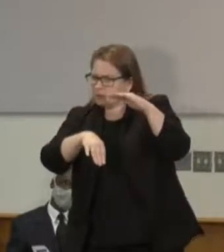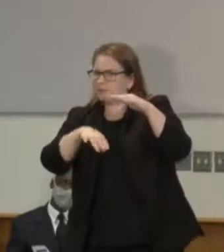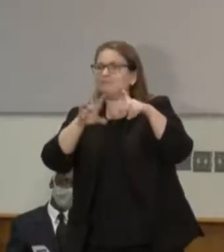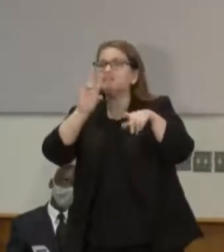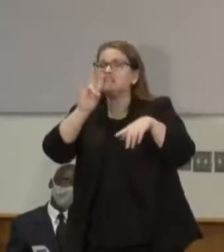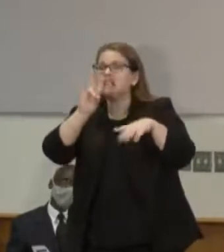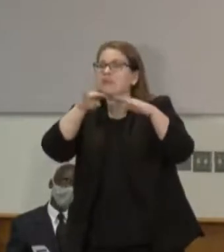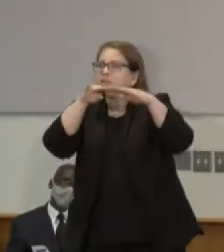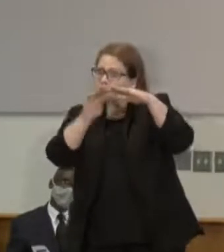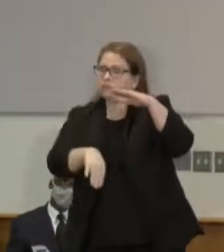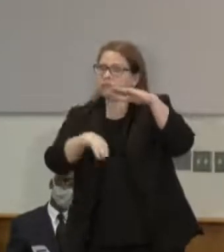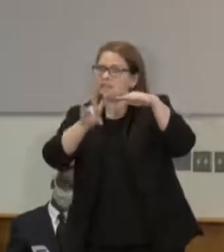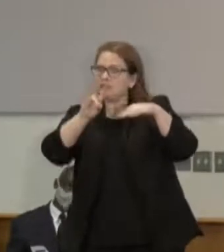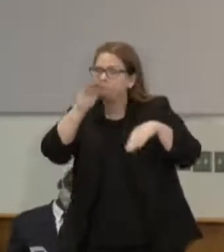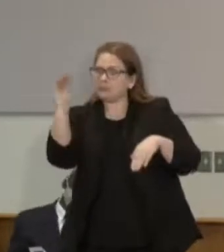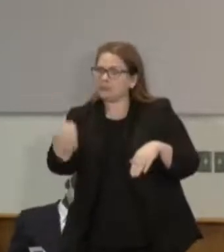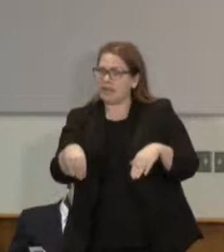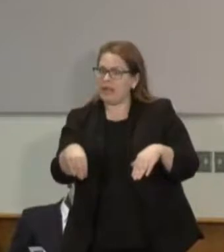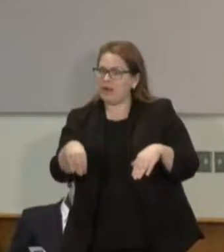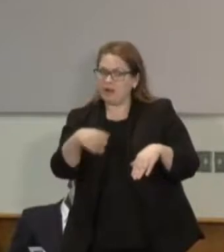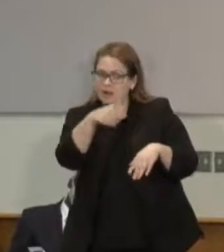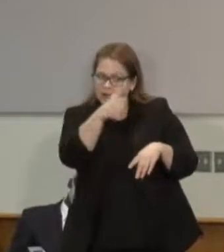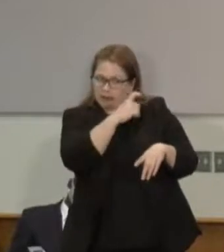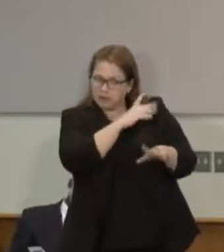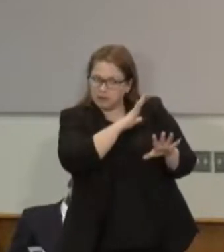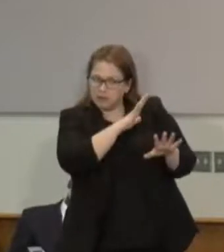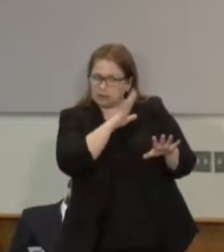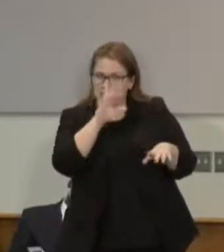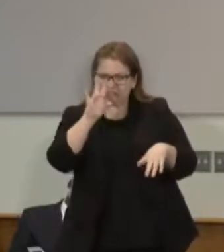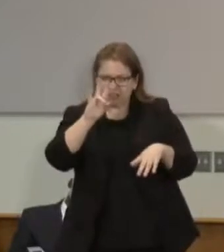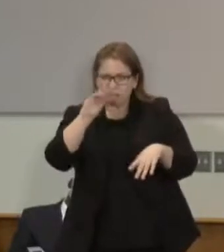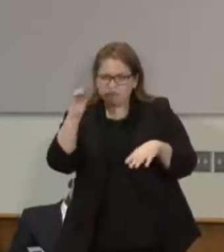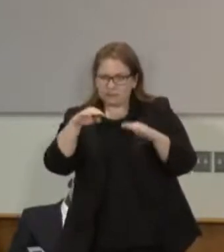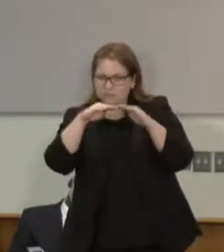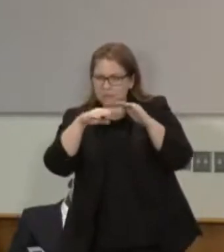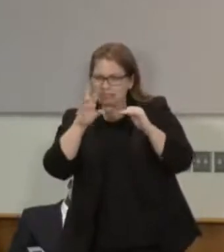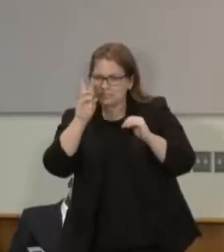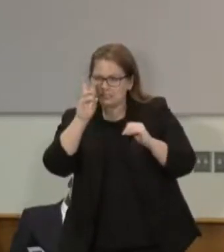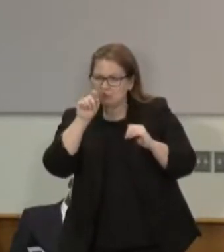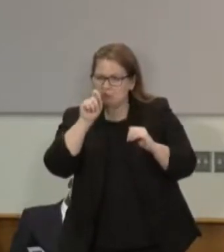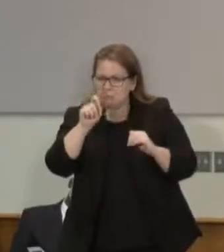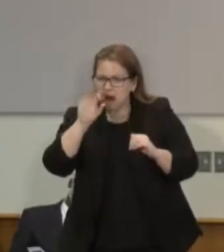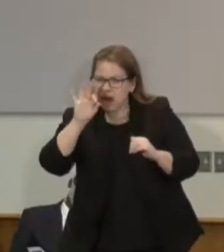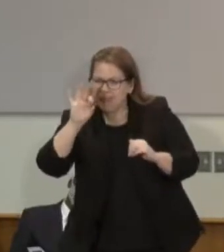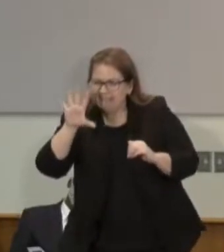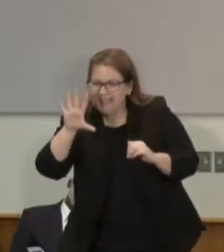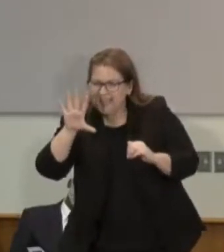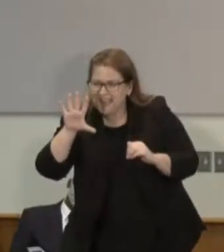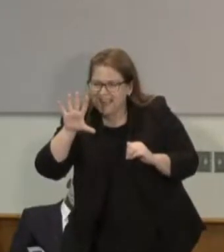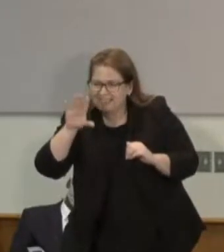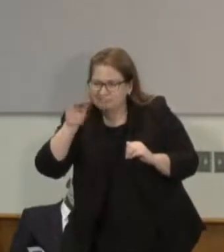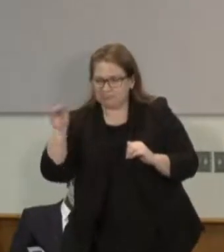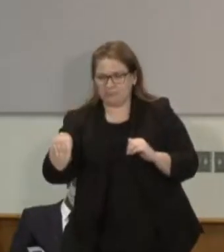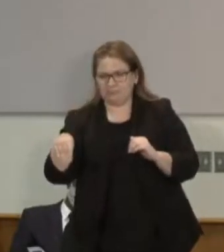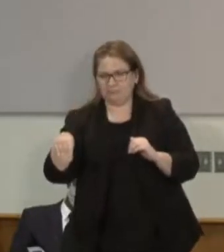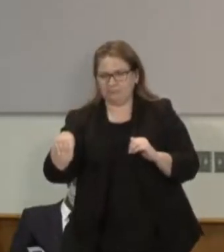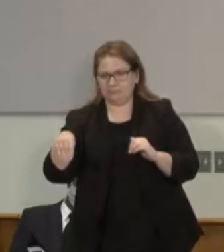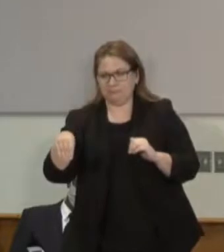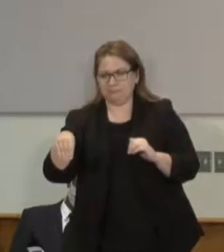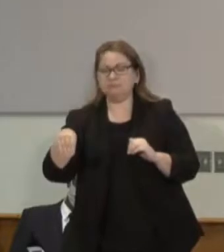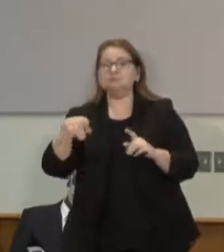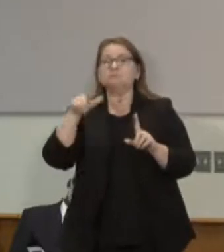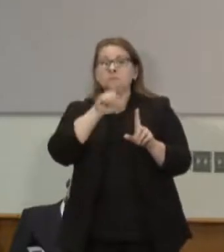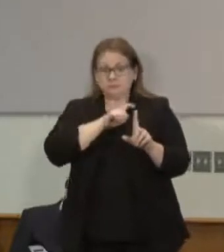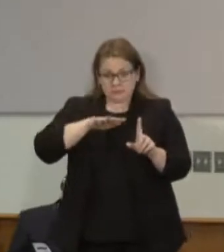% living. 93% live outside. They told me 6.95% I didn't make you a match but I got you there. Their officers